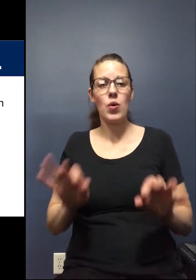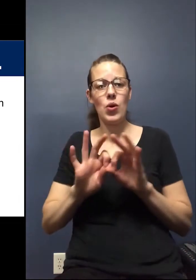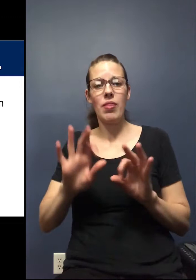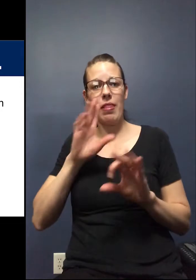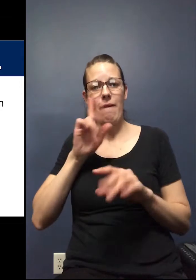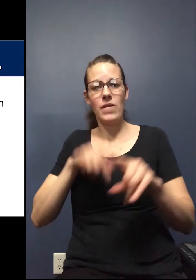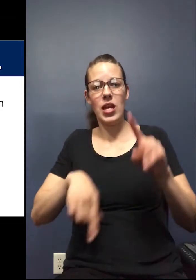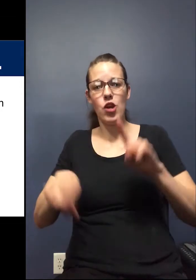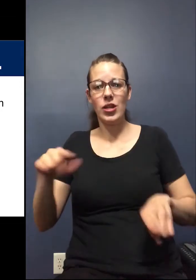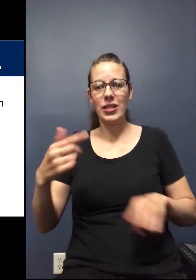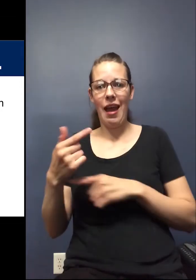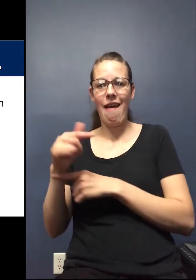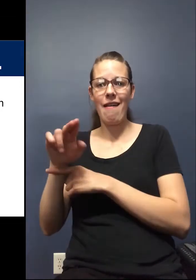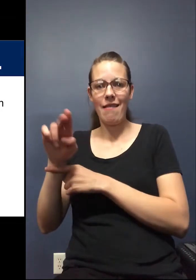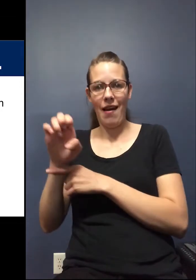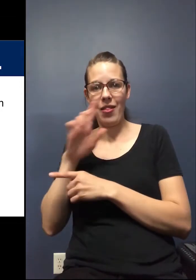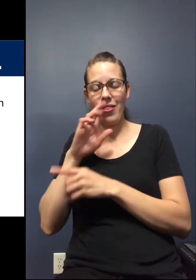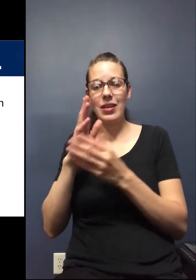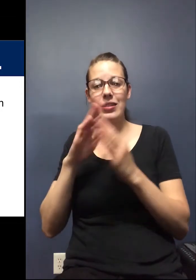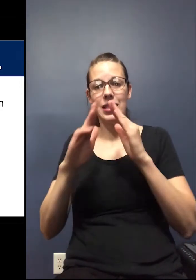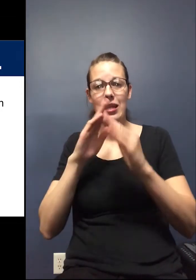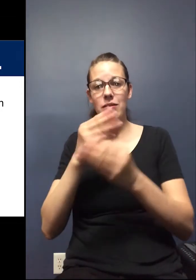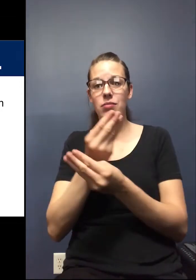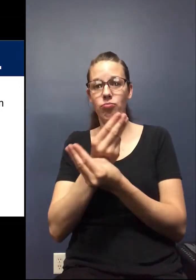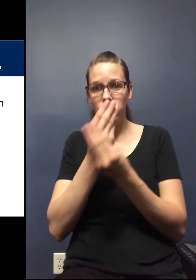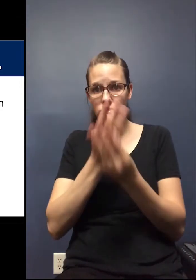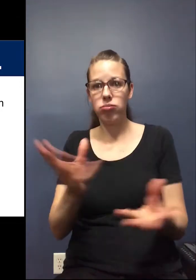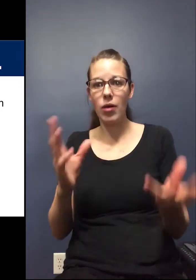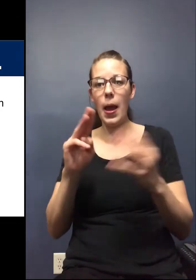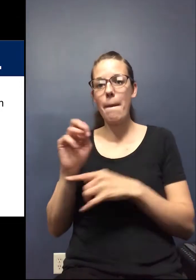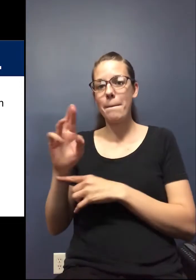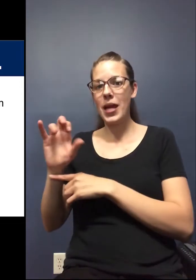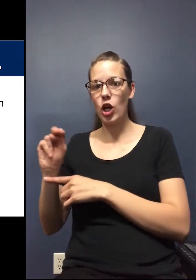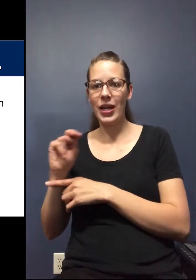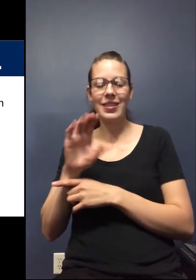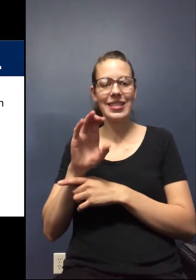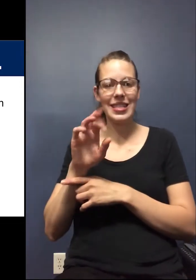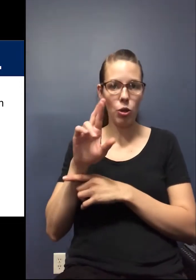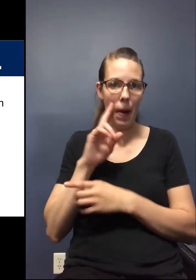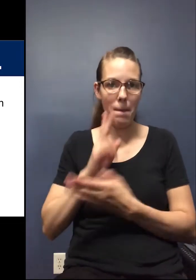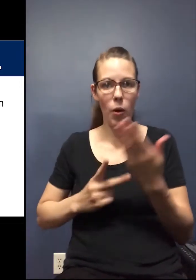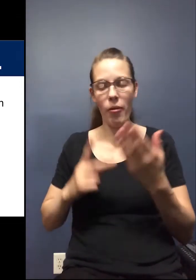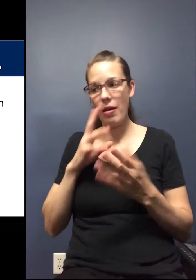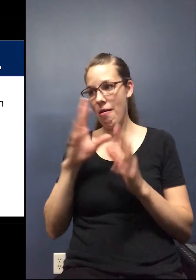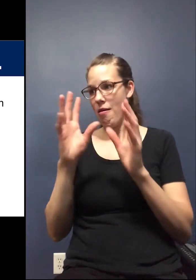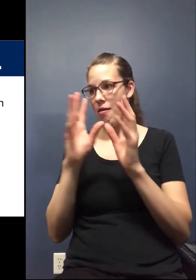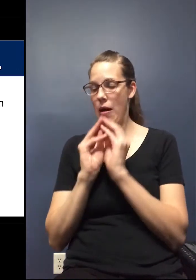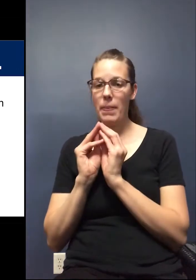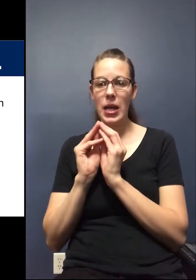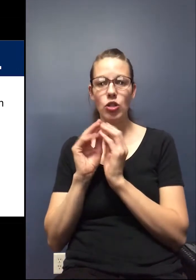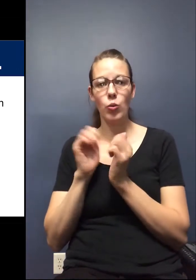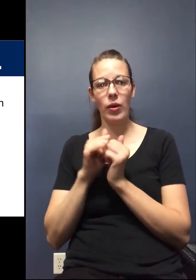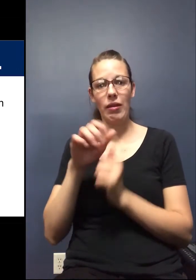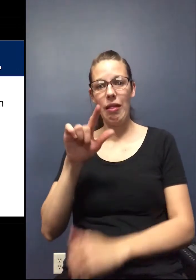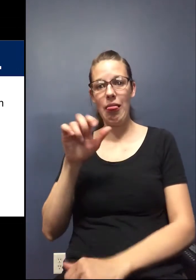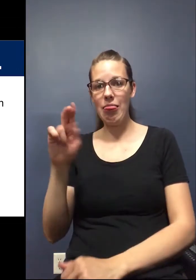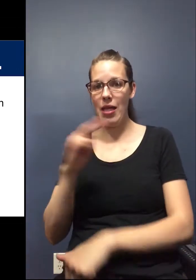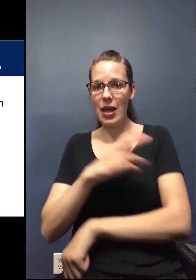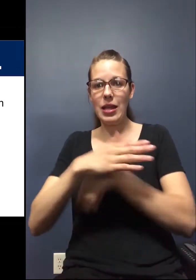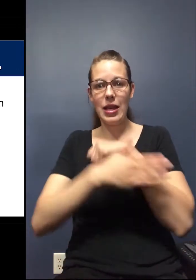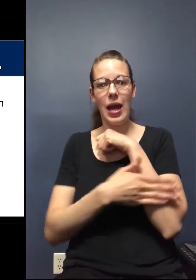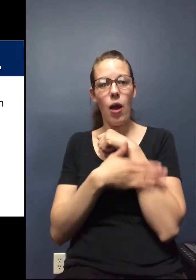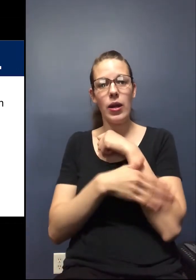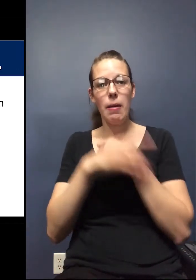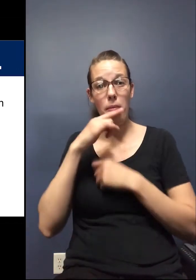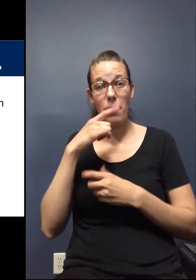the various guides that the cities have put out, Marion and Cedar Rapids, they're great, I think, in combination with what Lang County Public